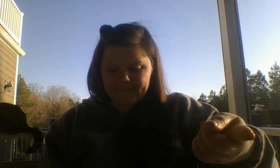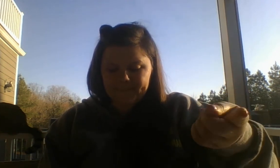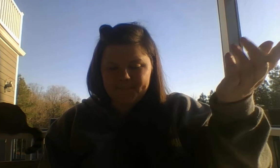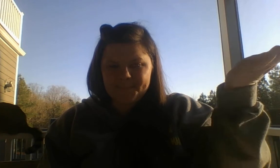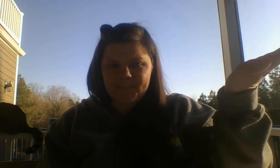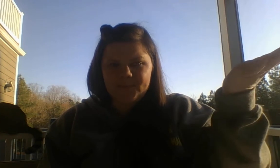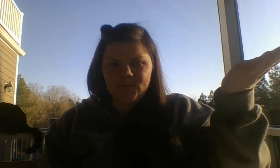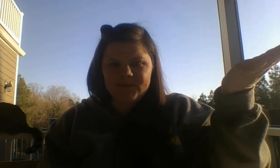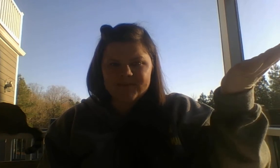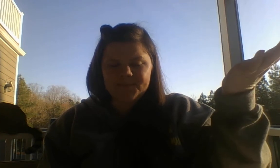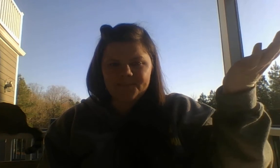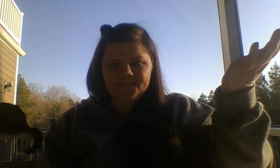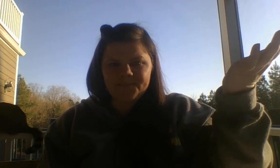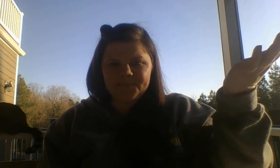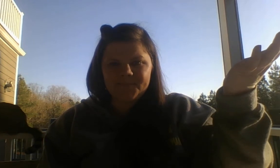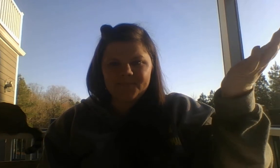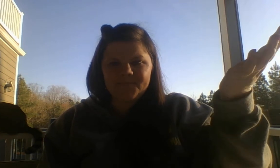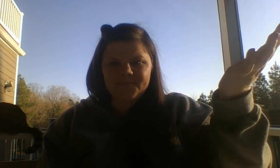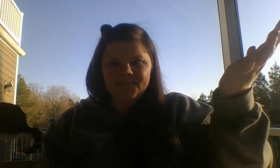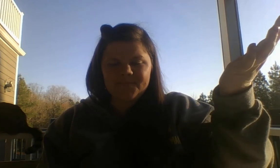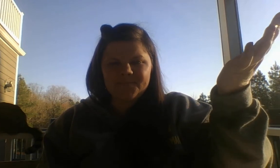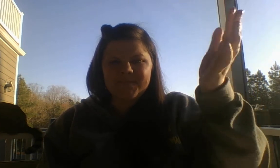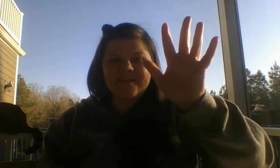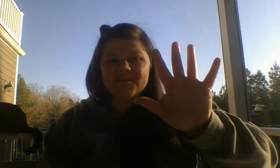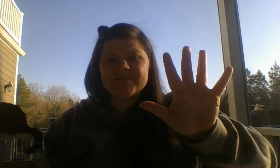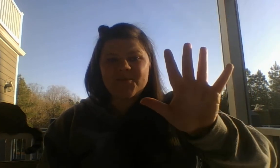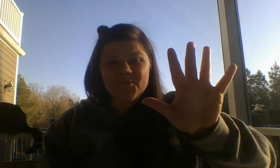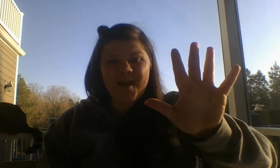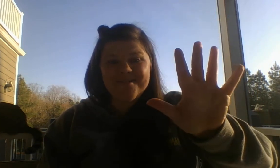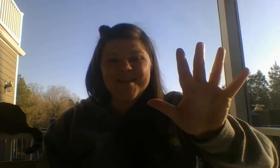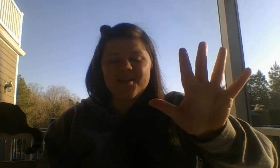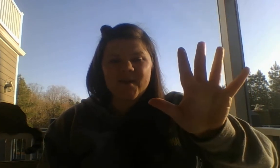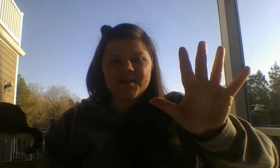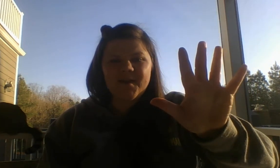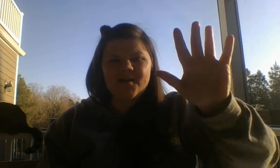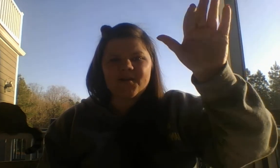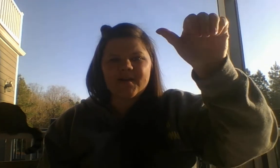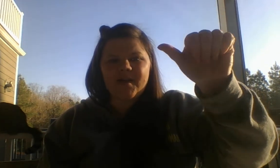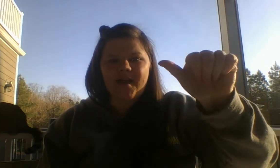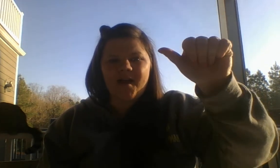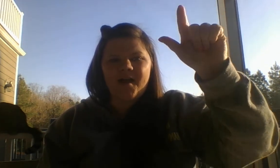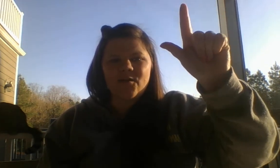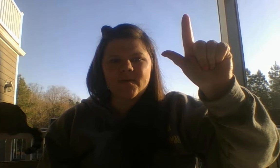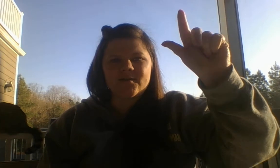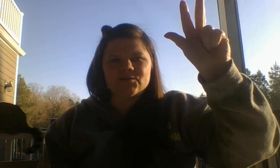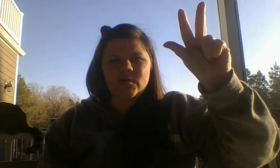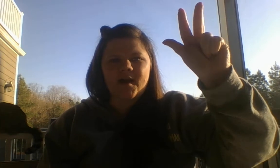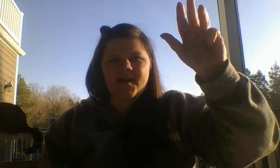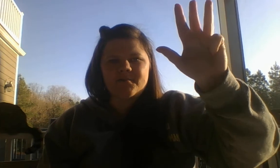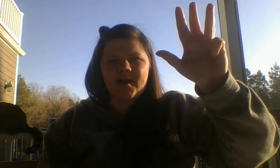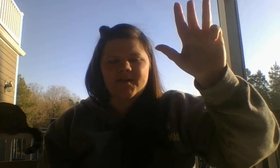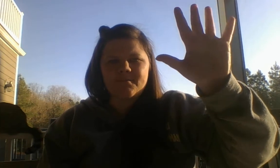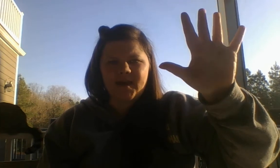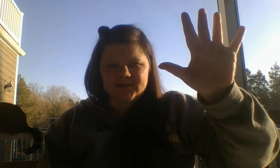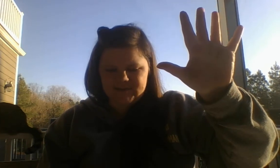How many words? How you said five again, way to go. I will try my best.